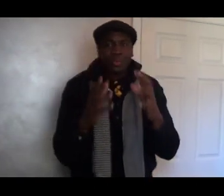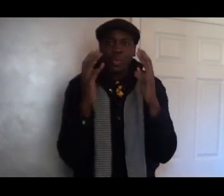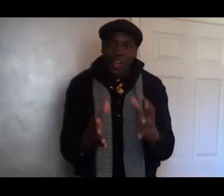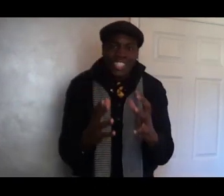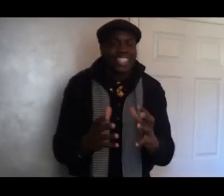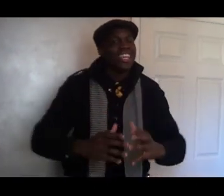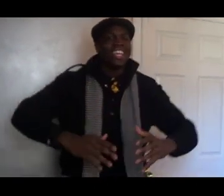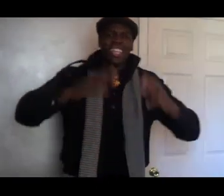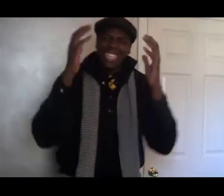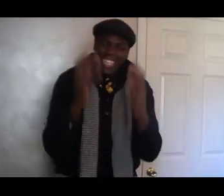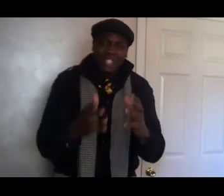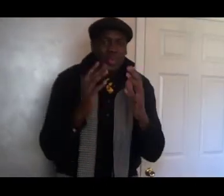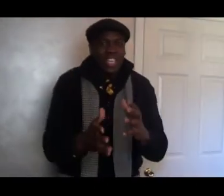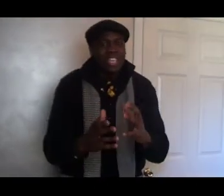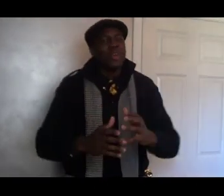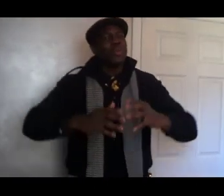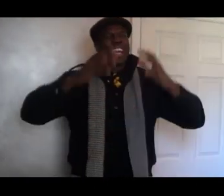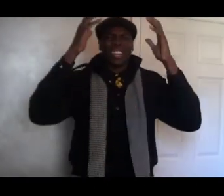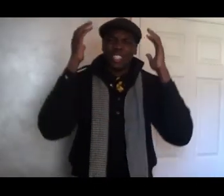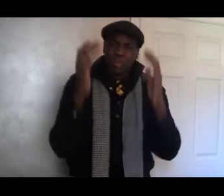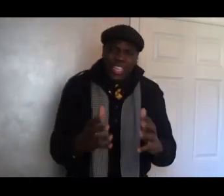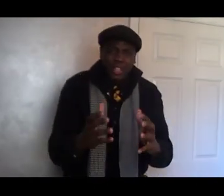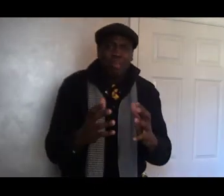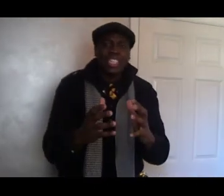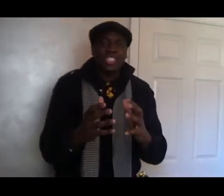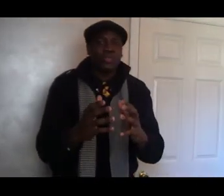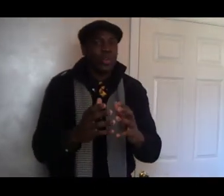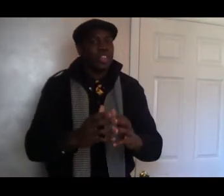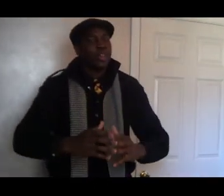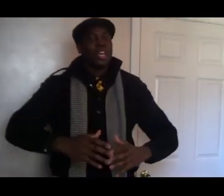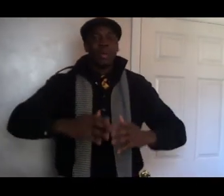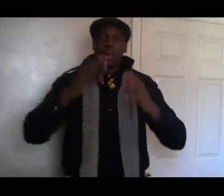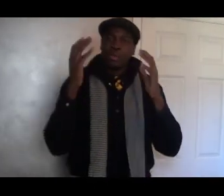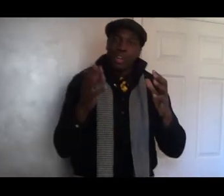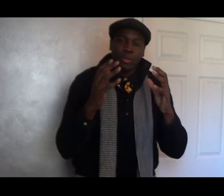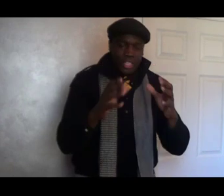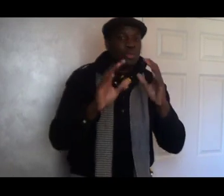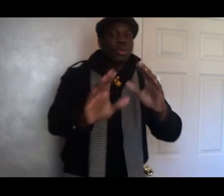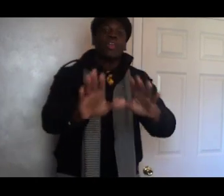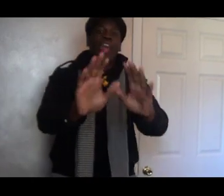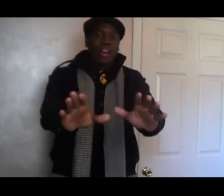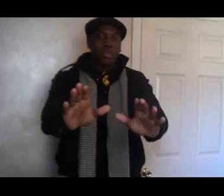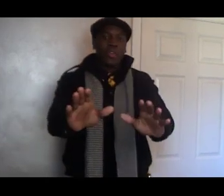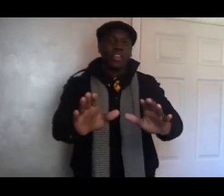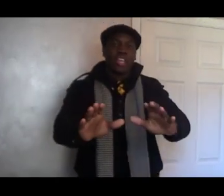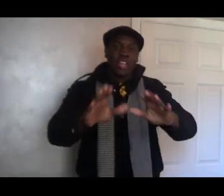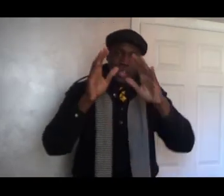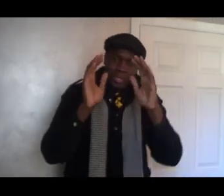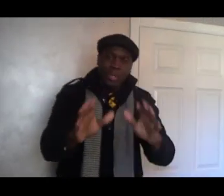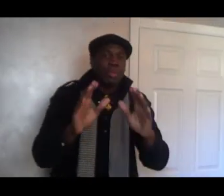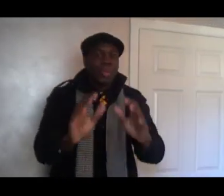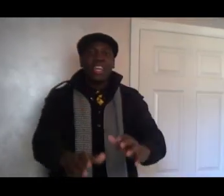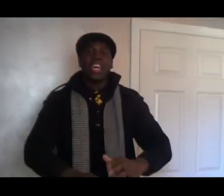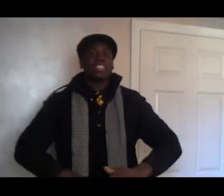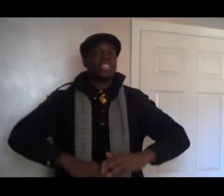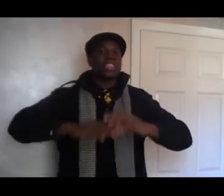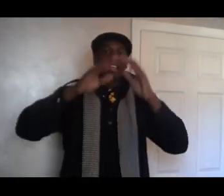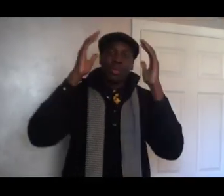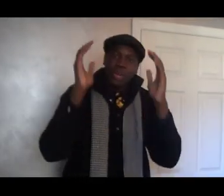inspiration. This week, we got a special message for you, but this is what we have for you, because people have been asking, what